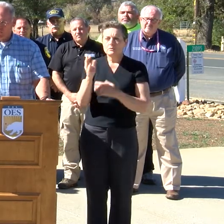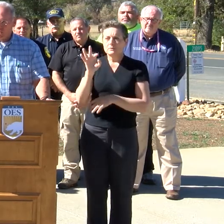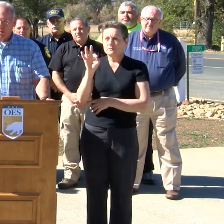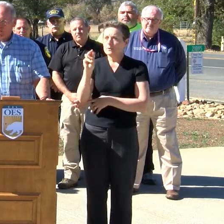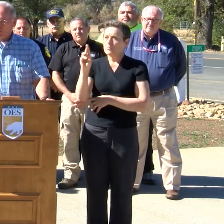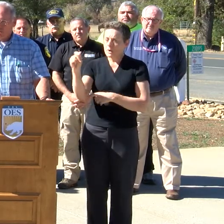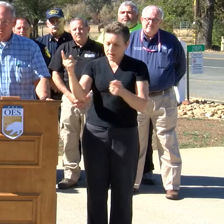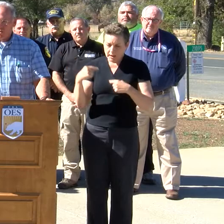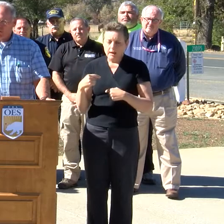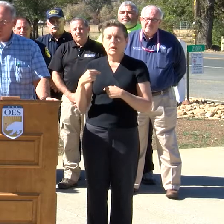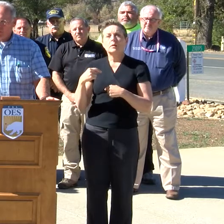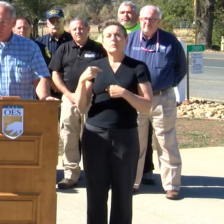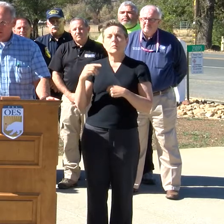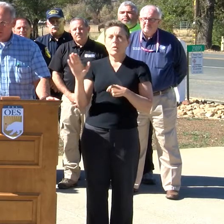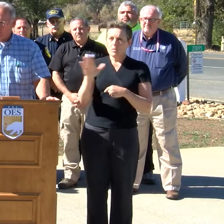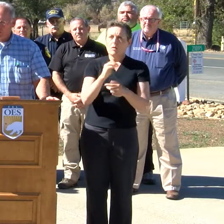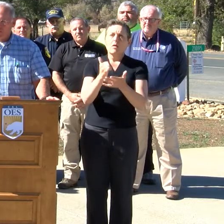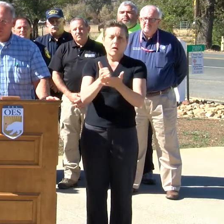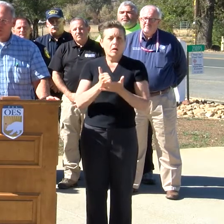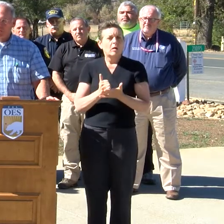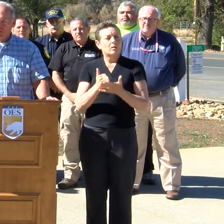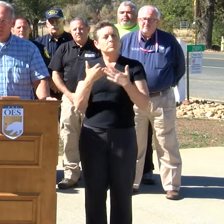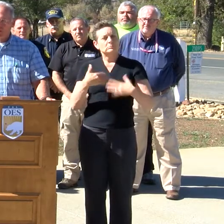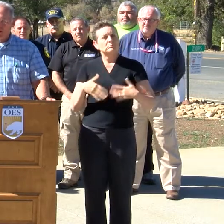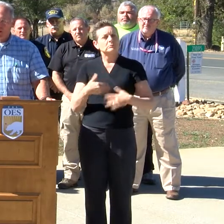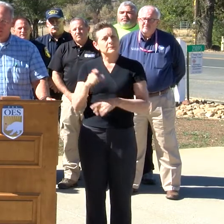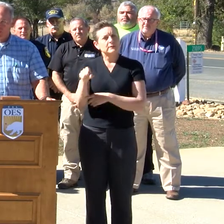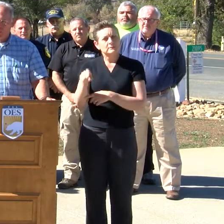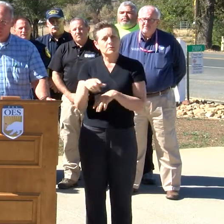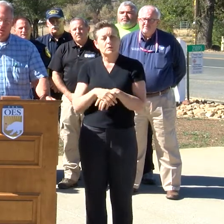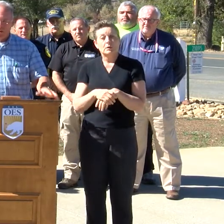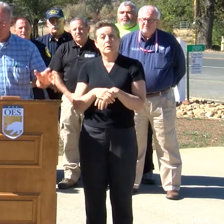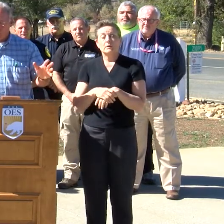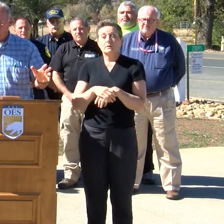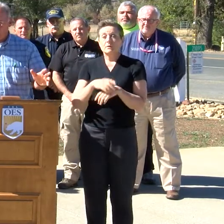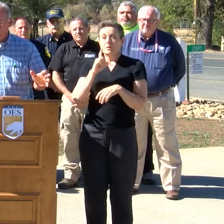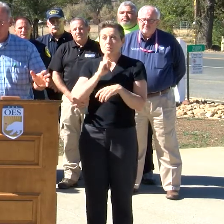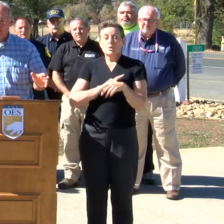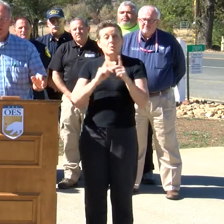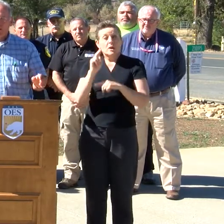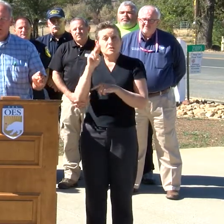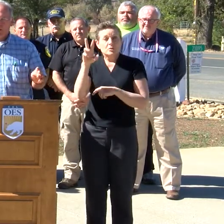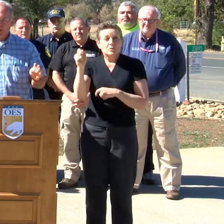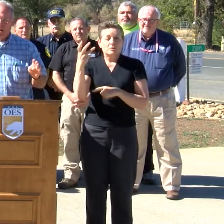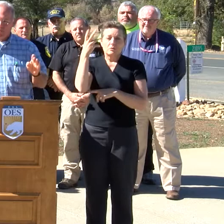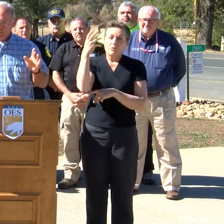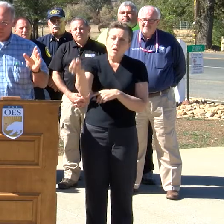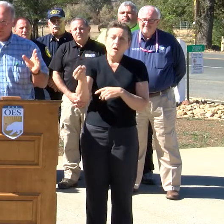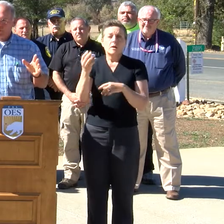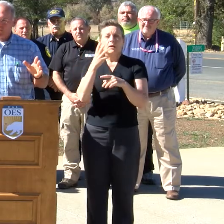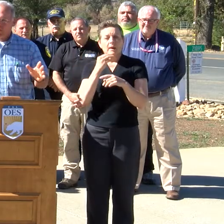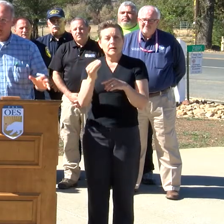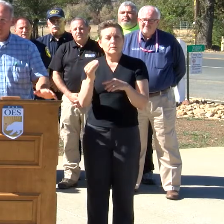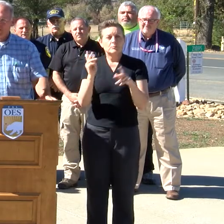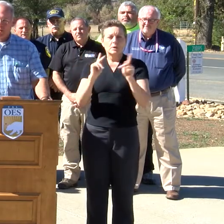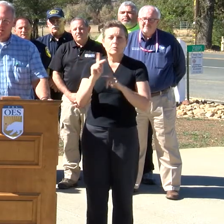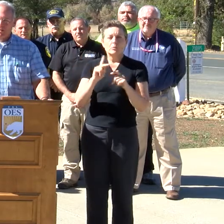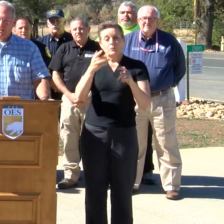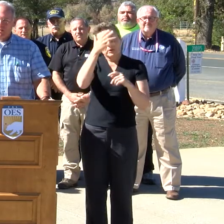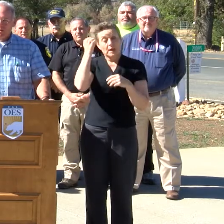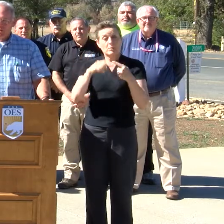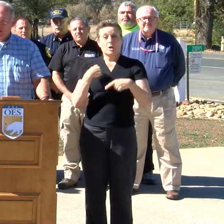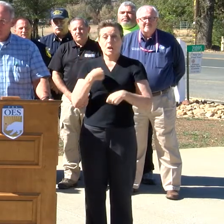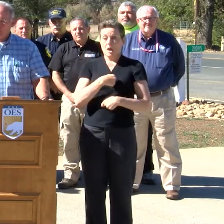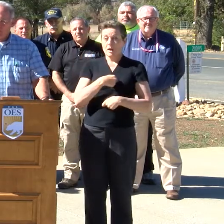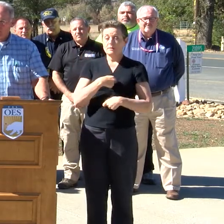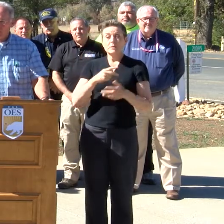resources. This isn't going to be quick. This isn't going to be something that ends when the cameras go away and people go back to their